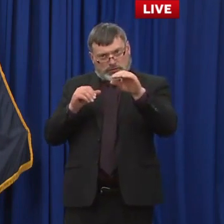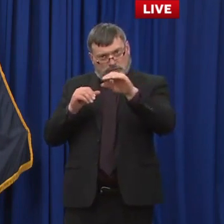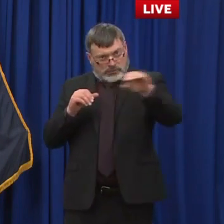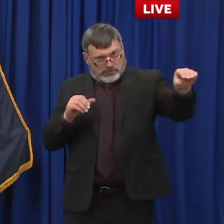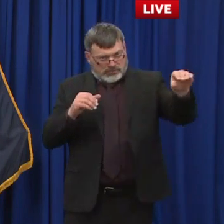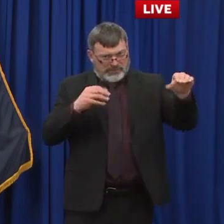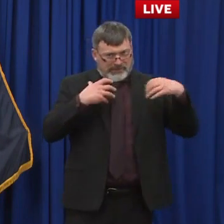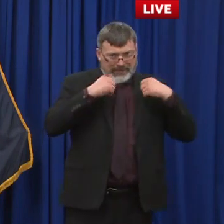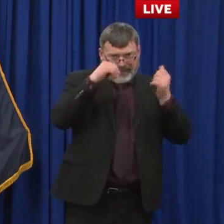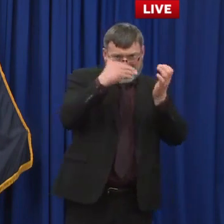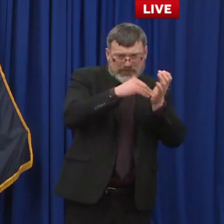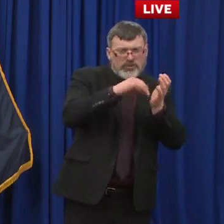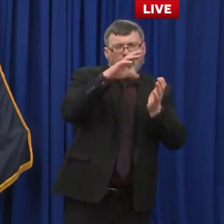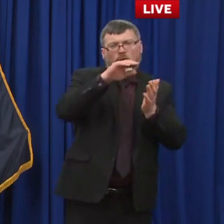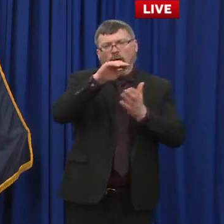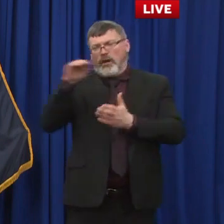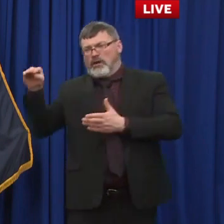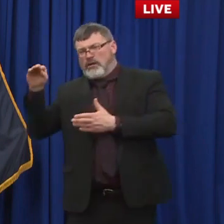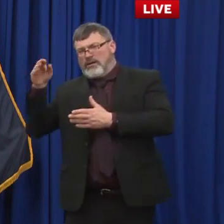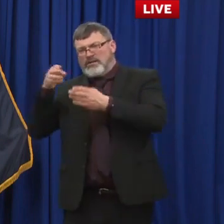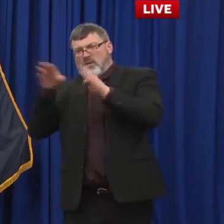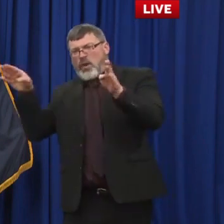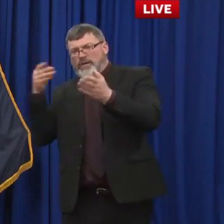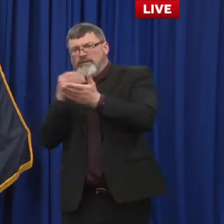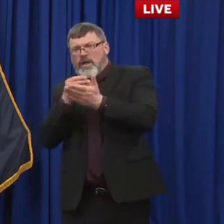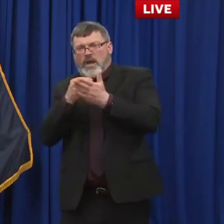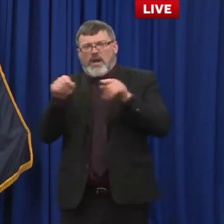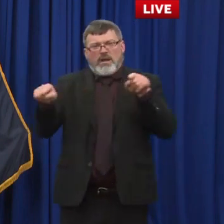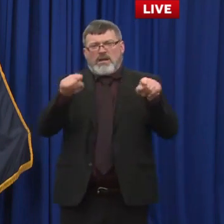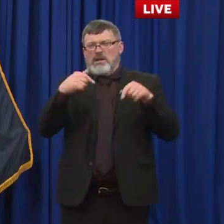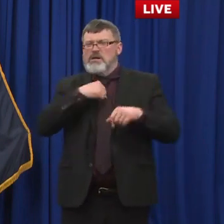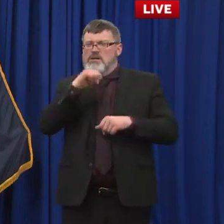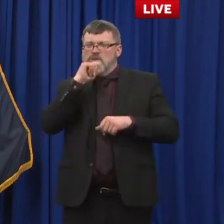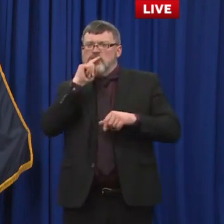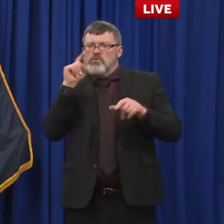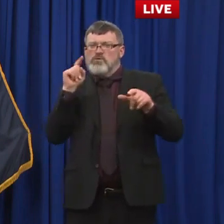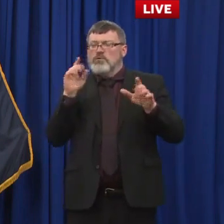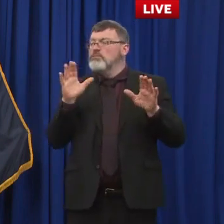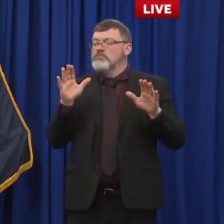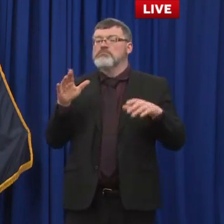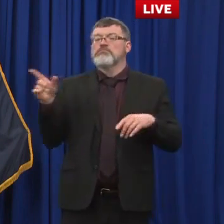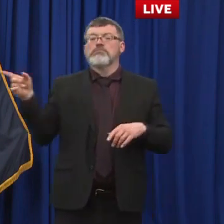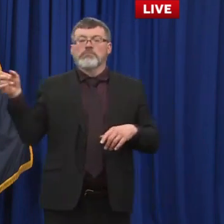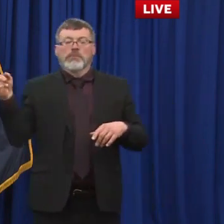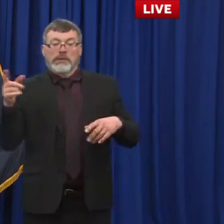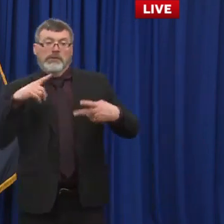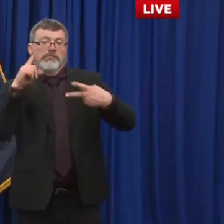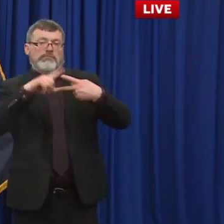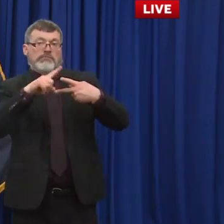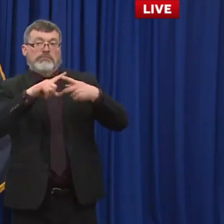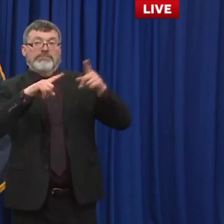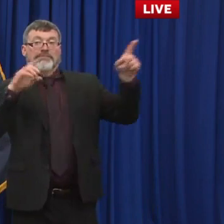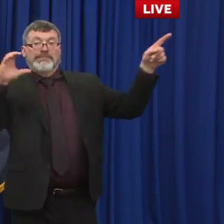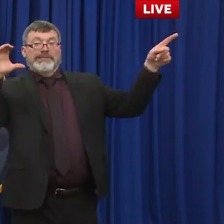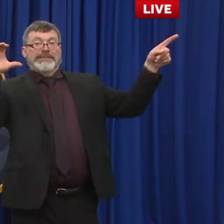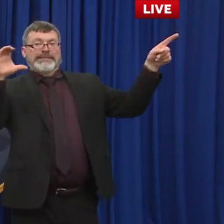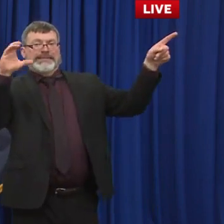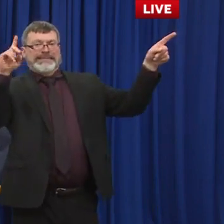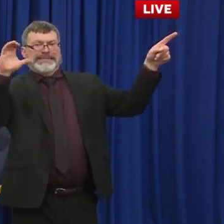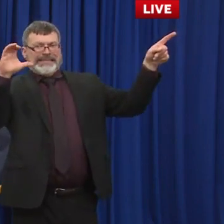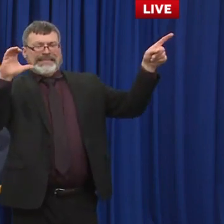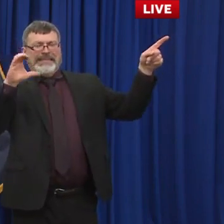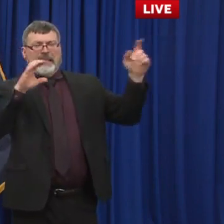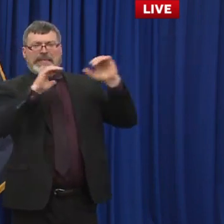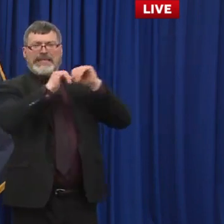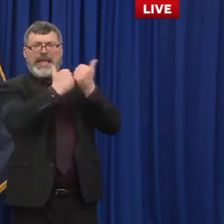the numbers first i i think i speak for everyone the cdc i i don't we don't know exactly how the cdc gets their final numbers um there are other